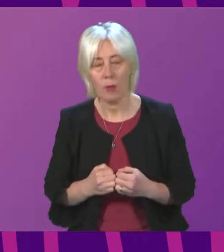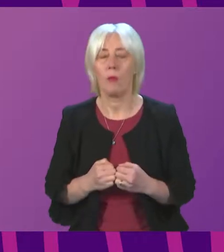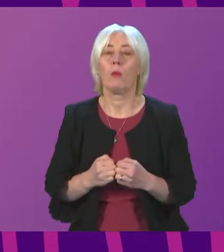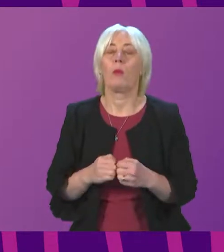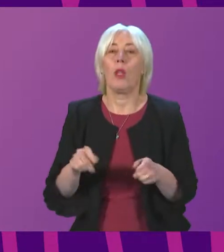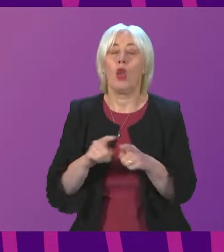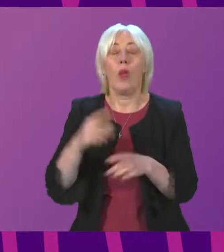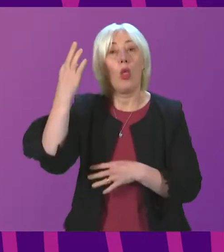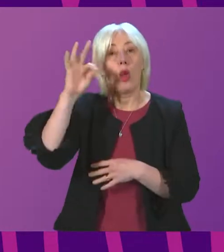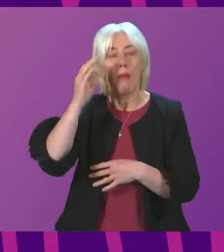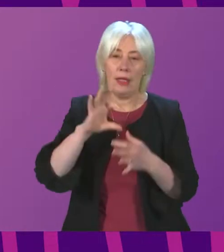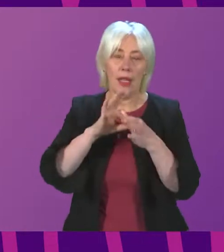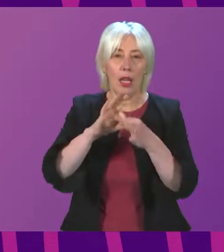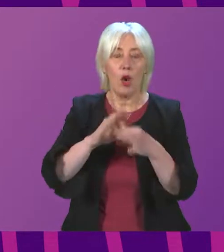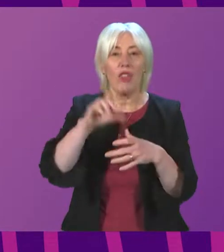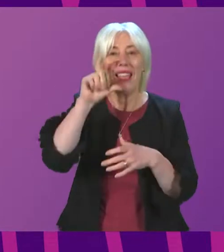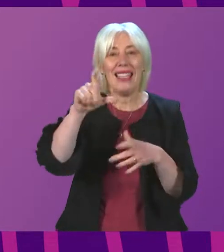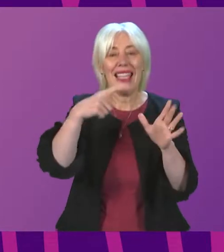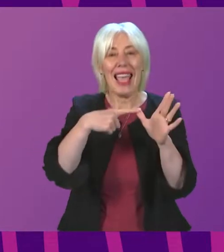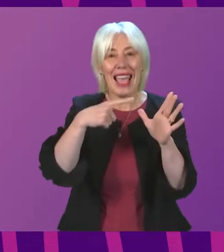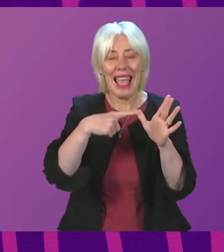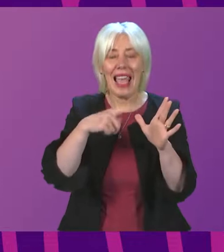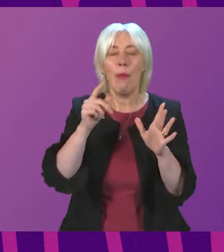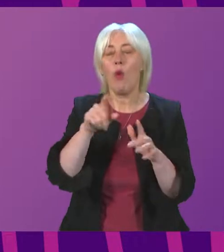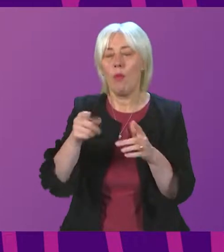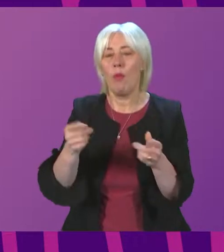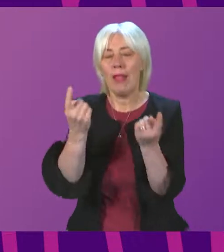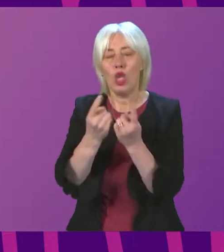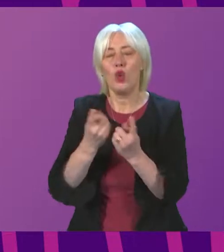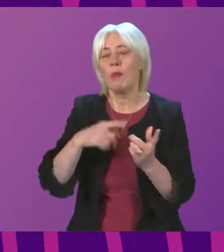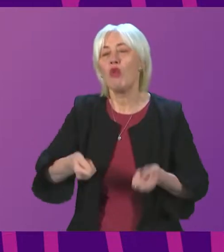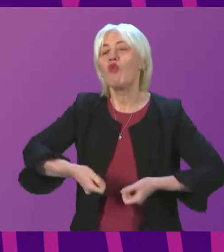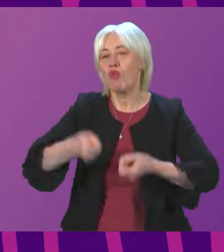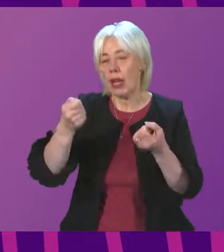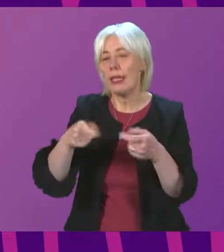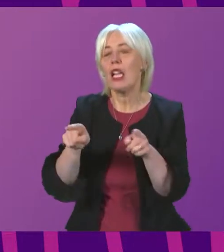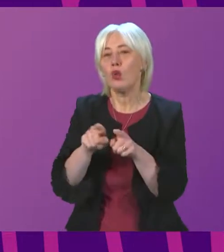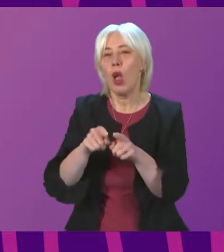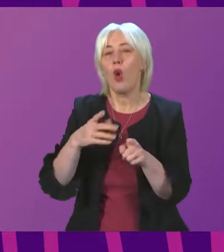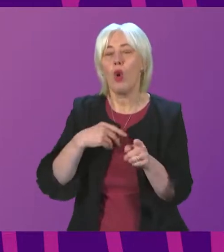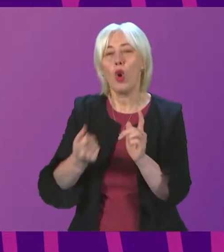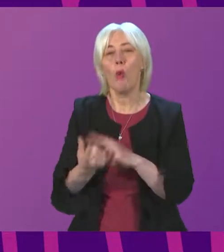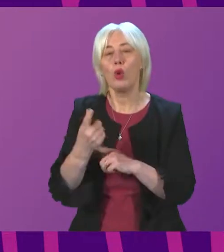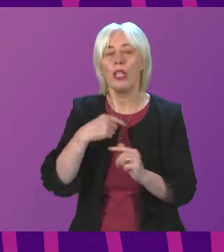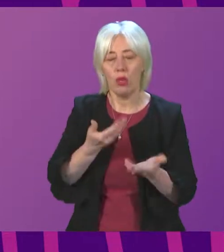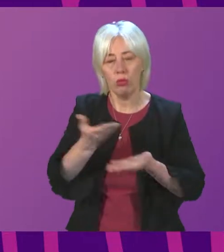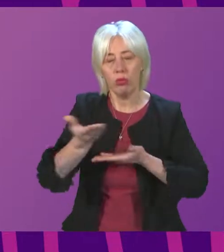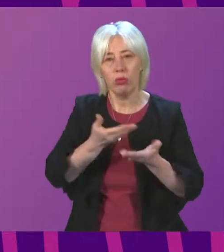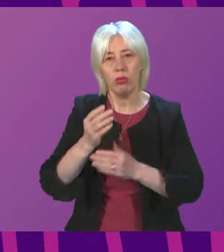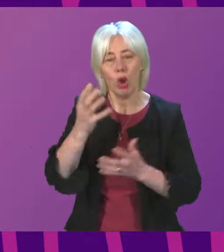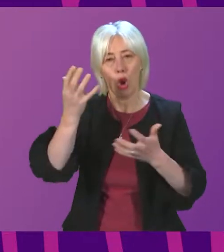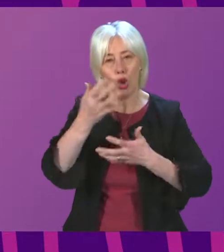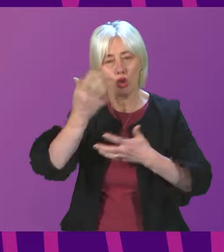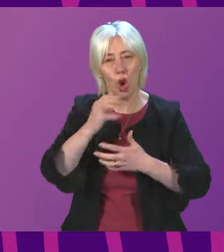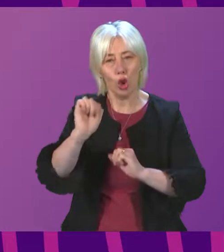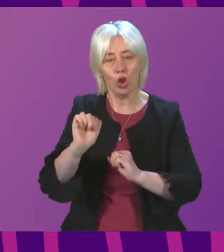correspond directly with the CAA regarding the issues he raises, and would also welcome the opportunity to discuss these concerns with the committee